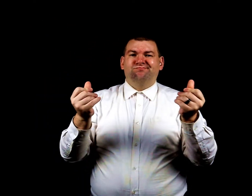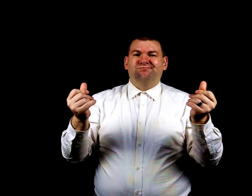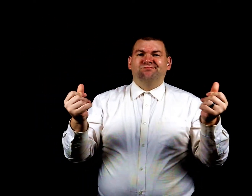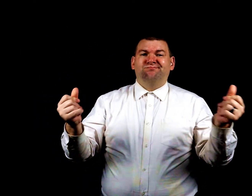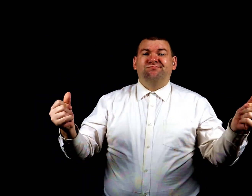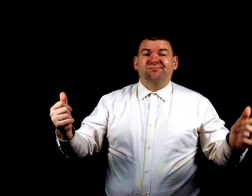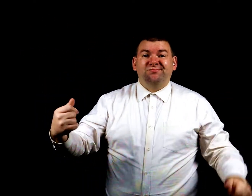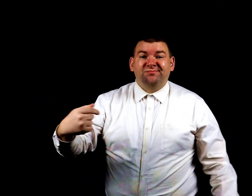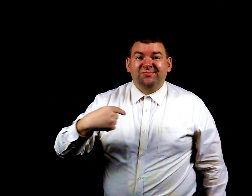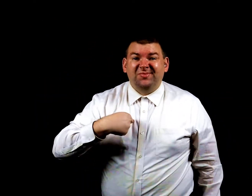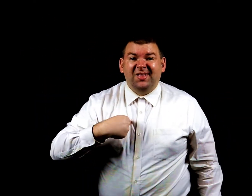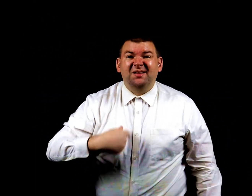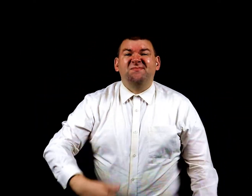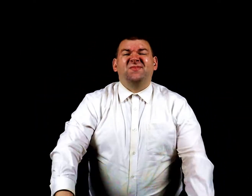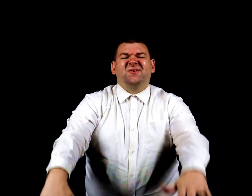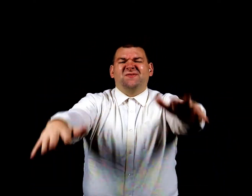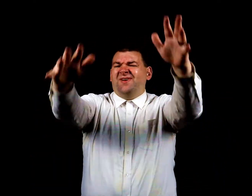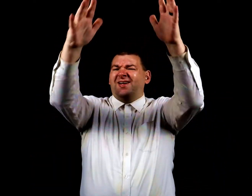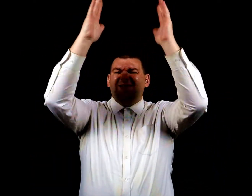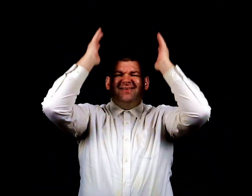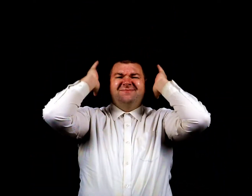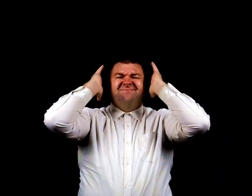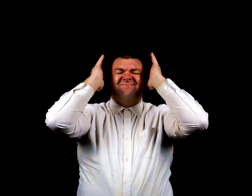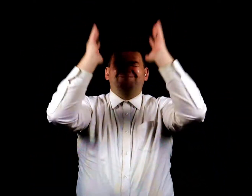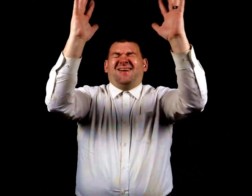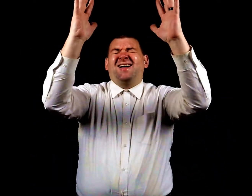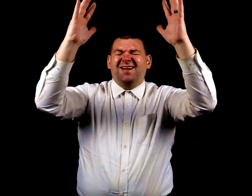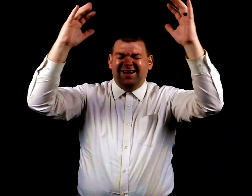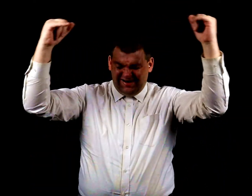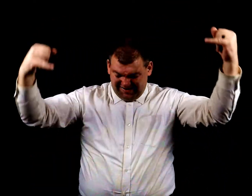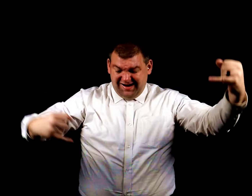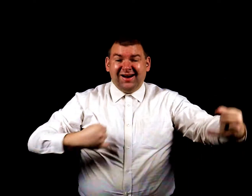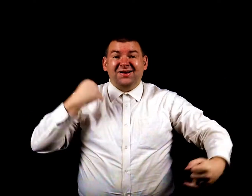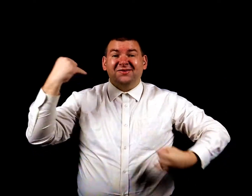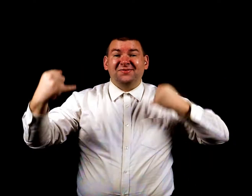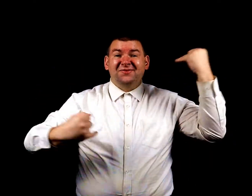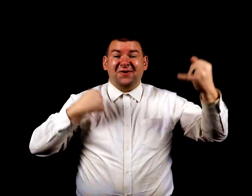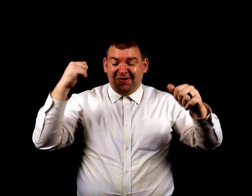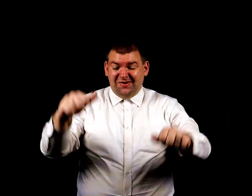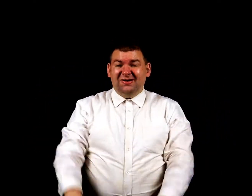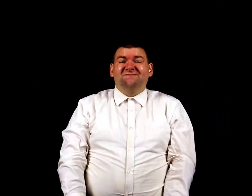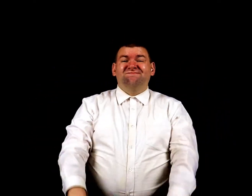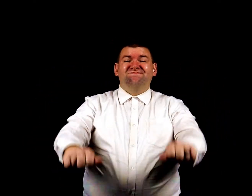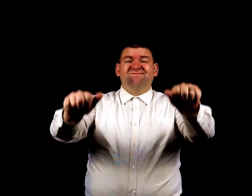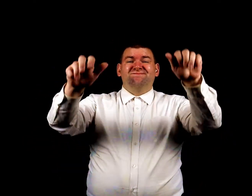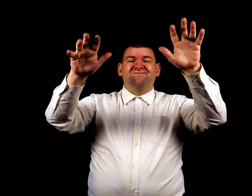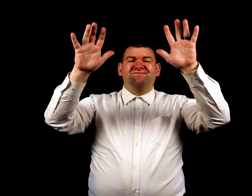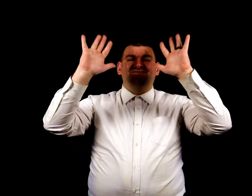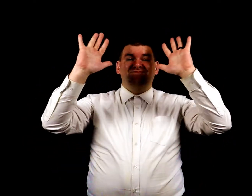I'll raise my hands in the joy of surrender